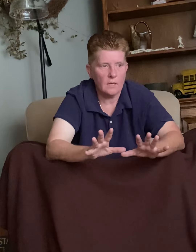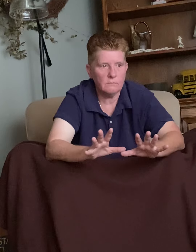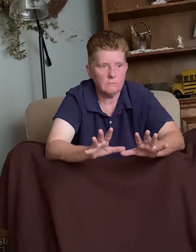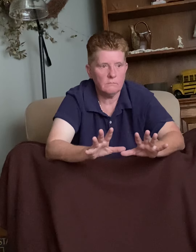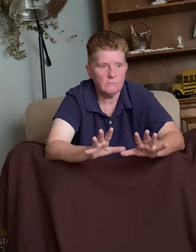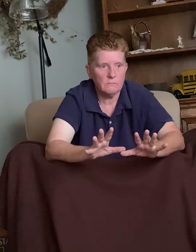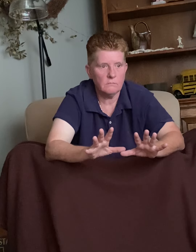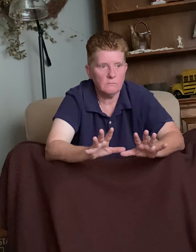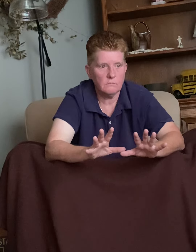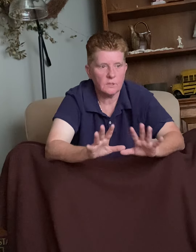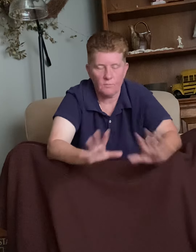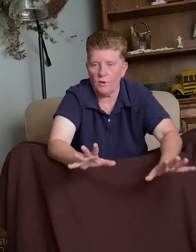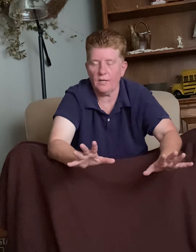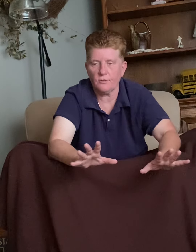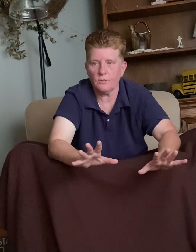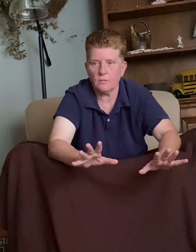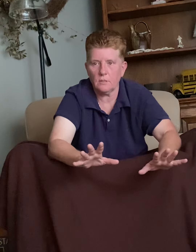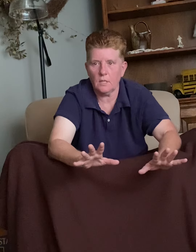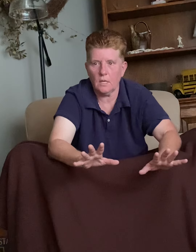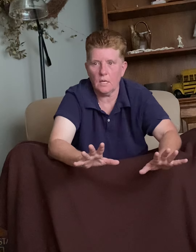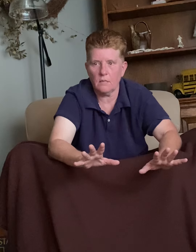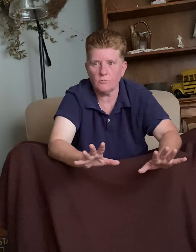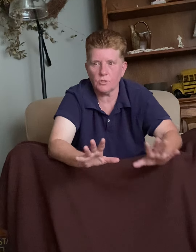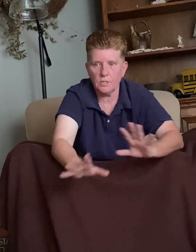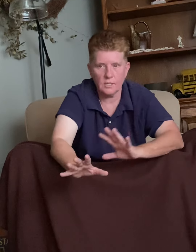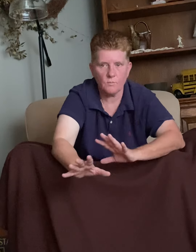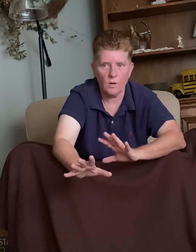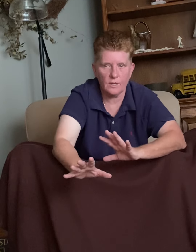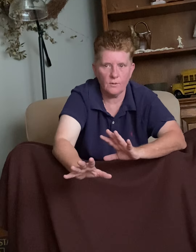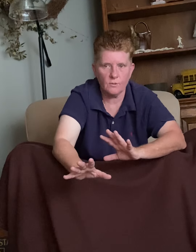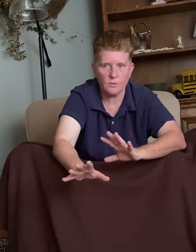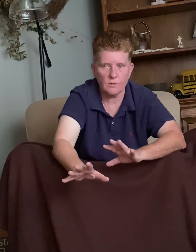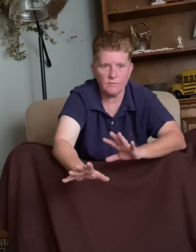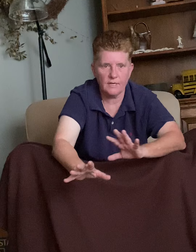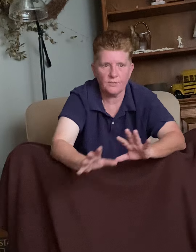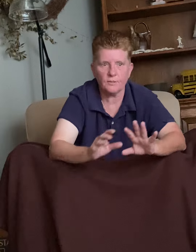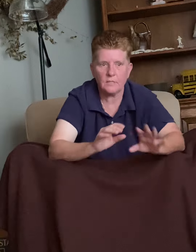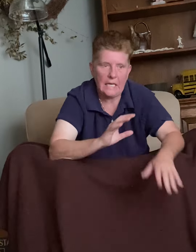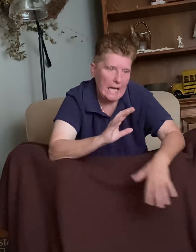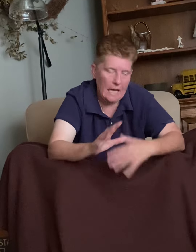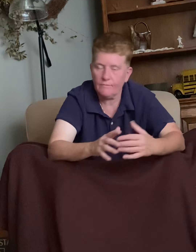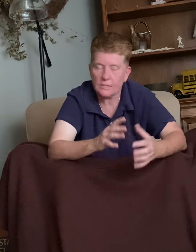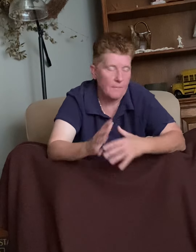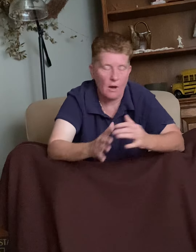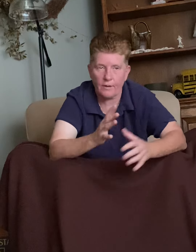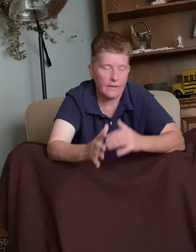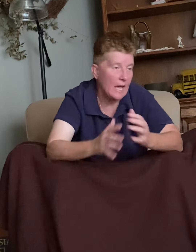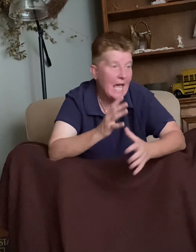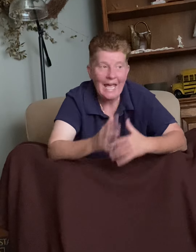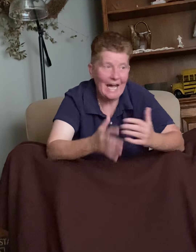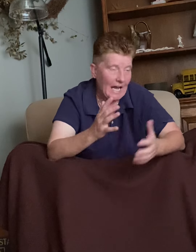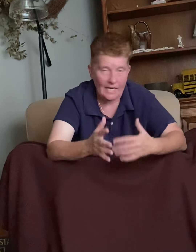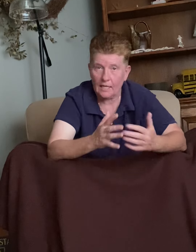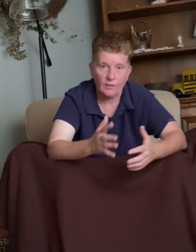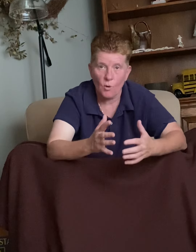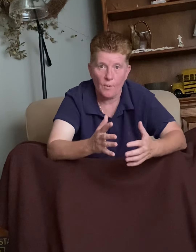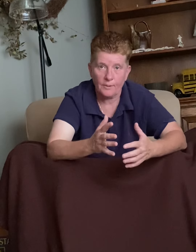some razors and she doesn't want to use those razors and somehow or another, I got incorporated